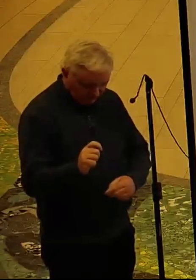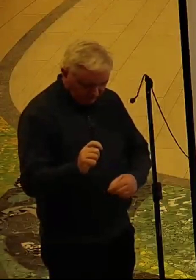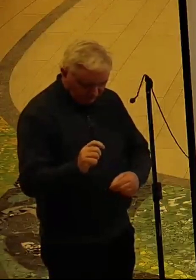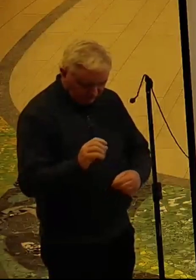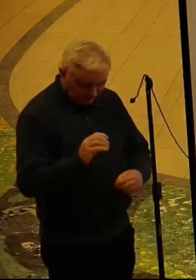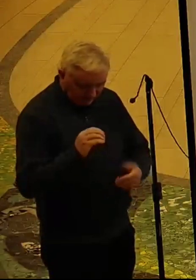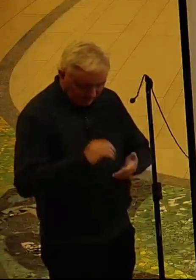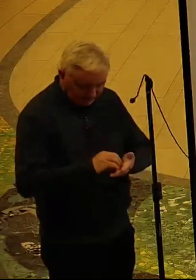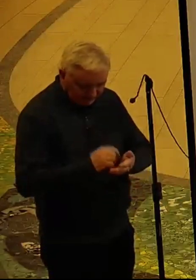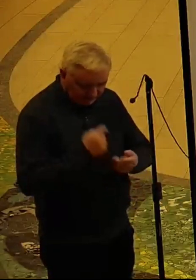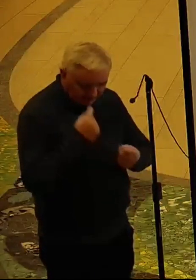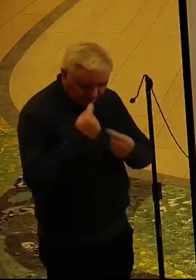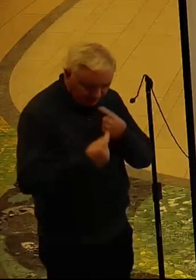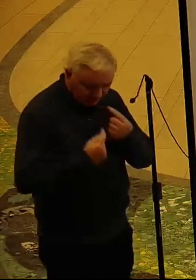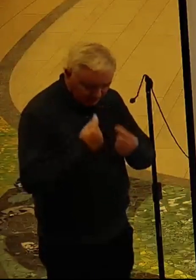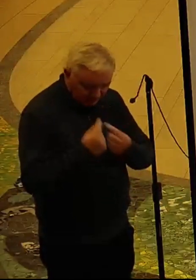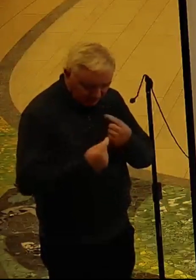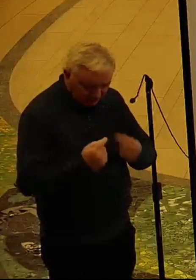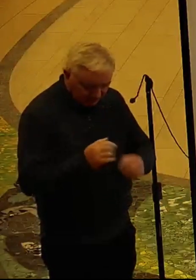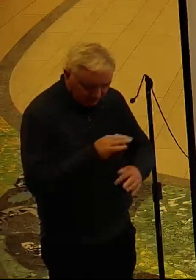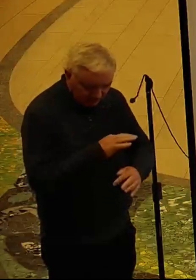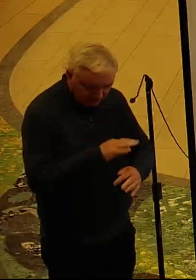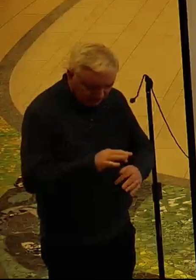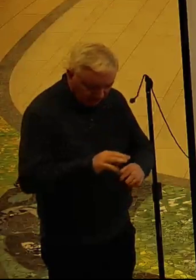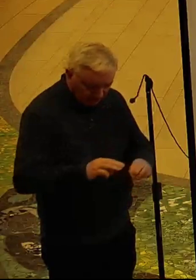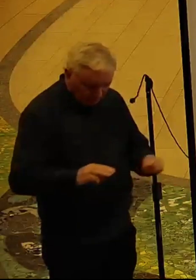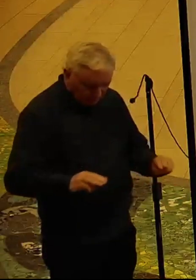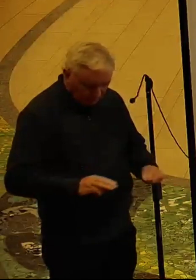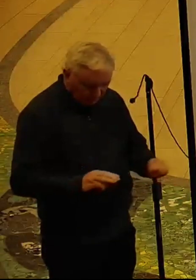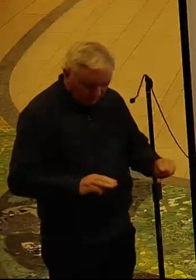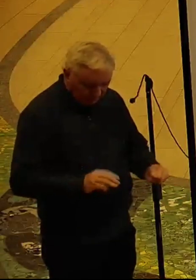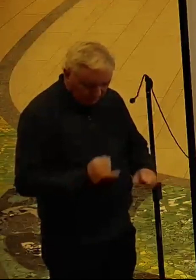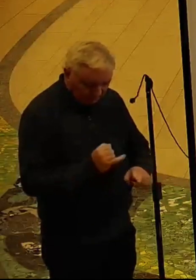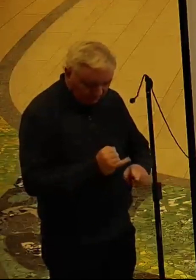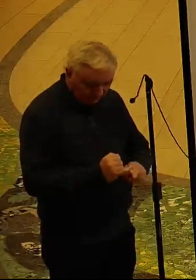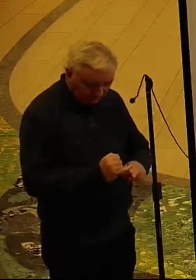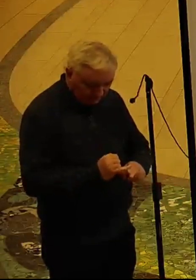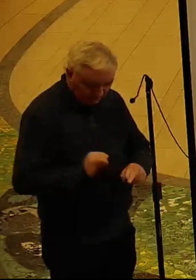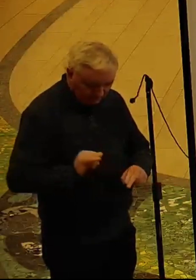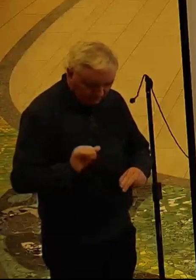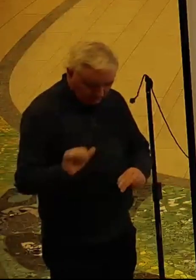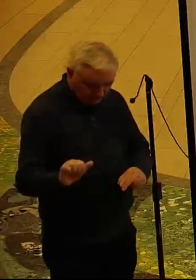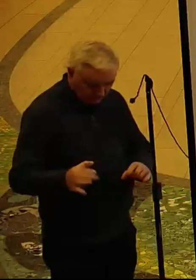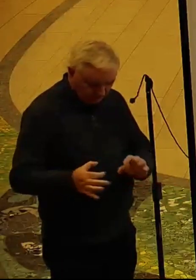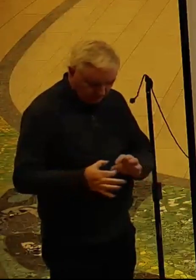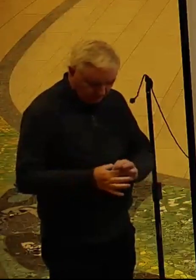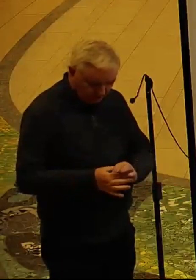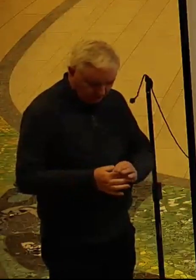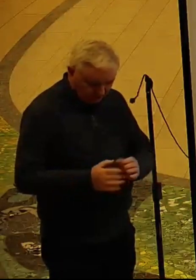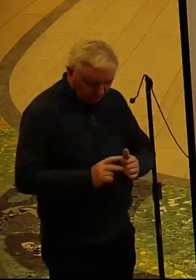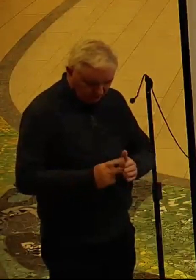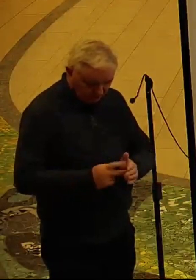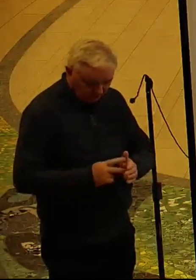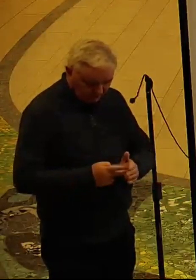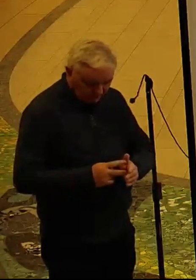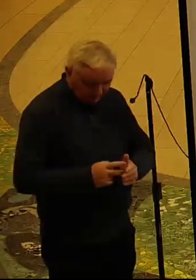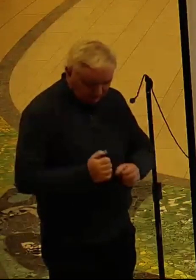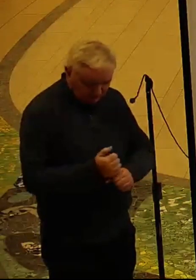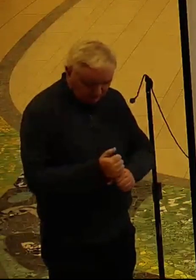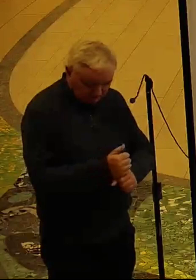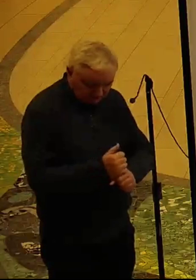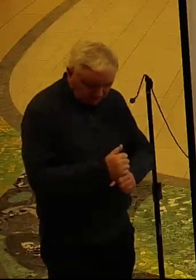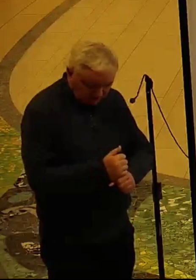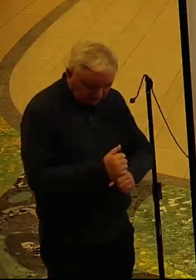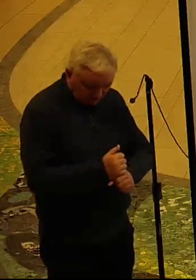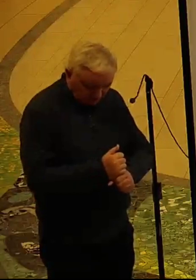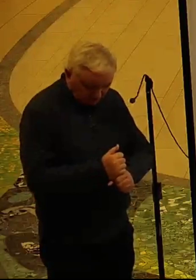and has information from people in their partner organisations